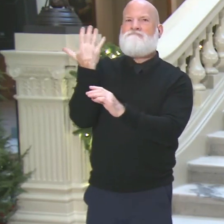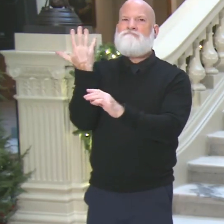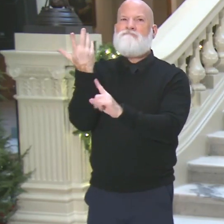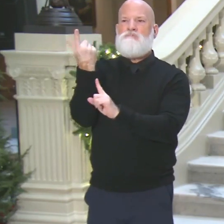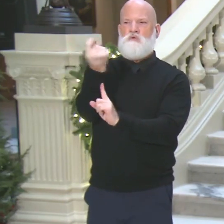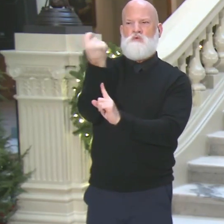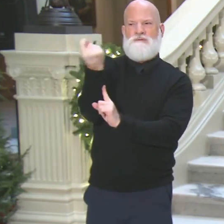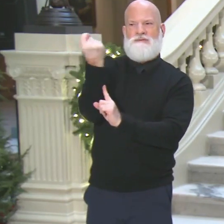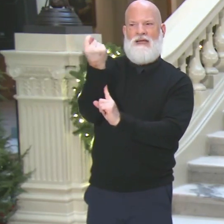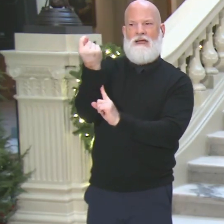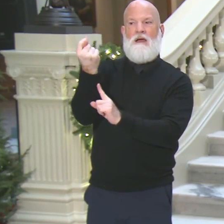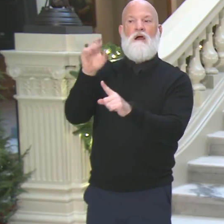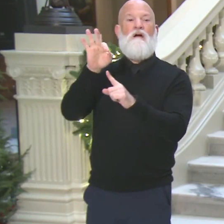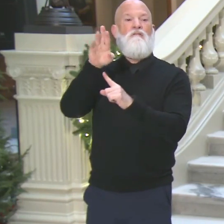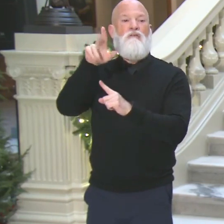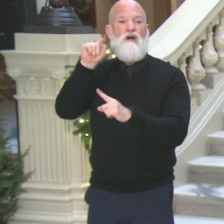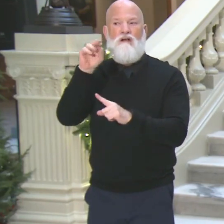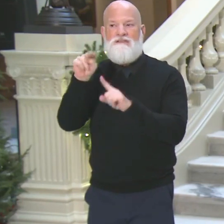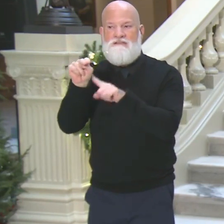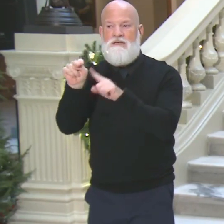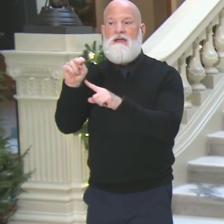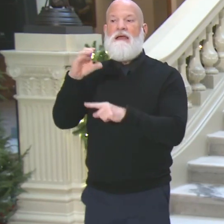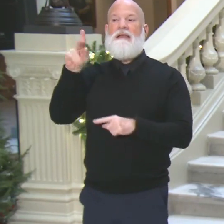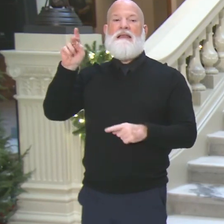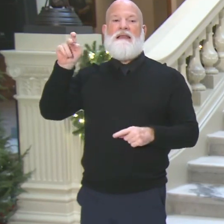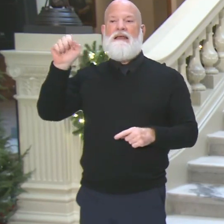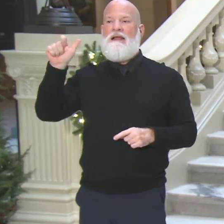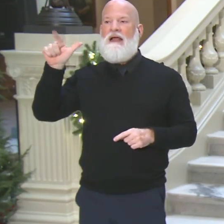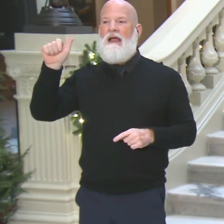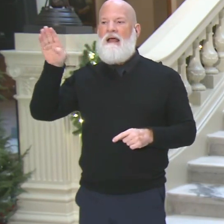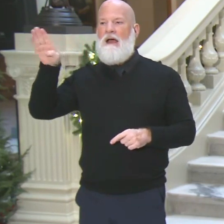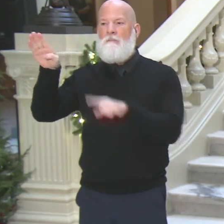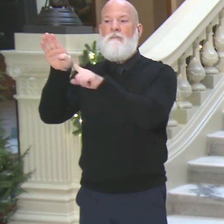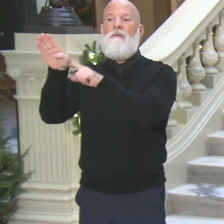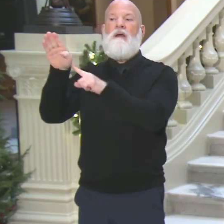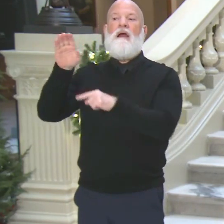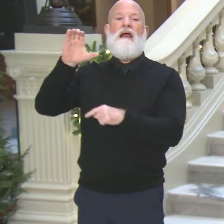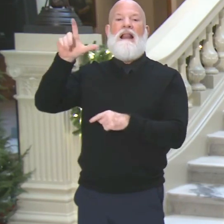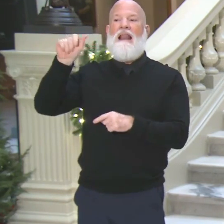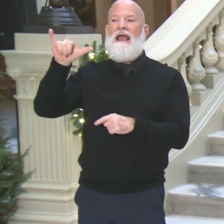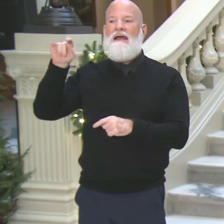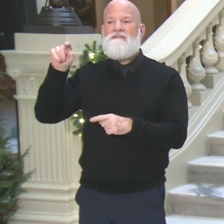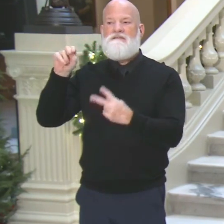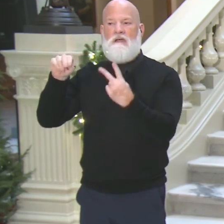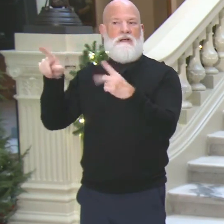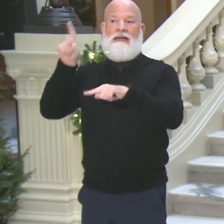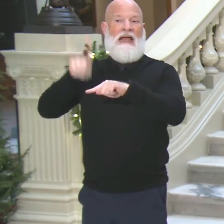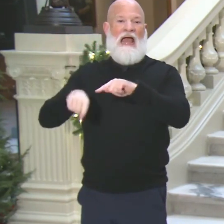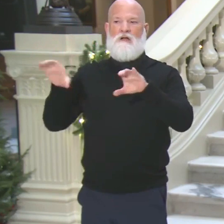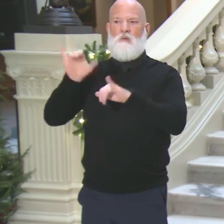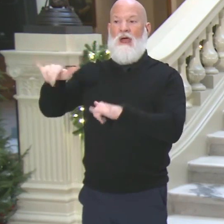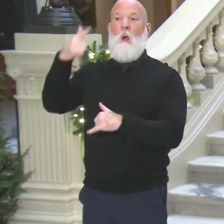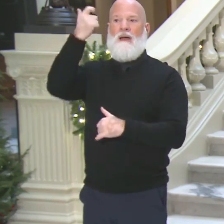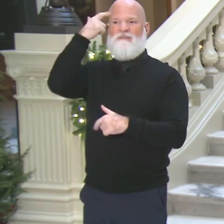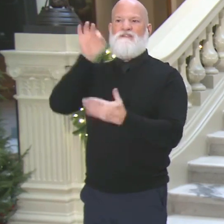Fulton, DeKalb and Clayton put any new registrations in because they were involved in their in their large runoffs. Yes.